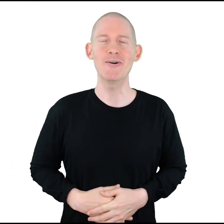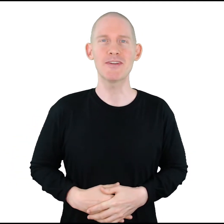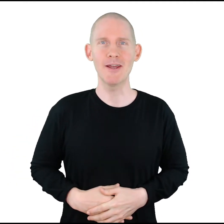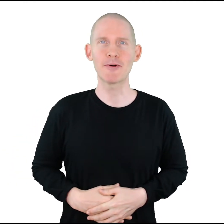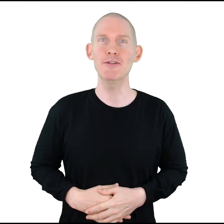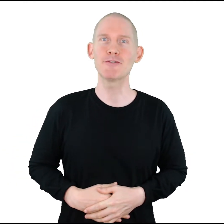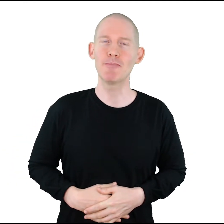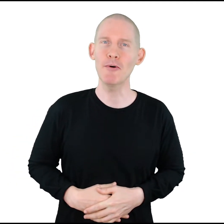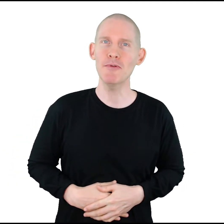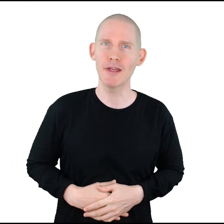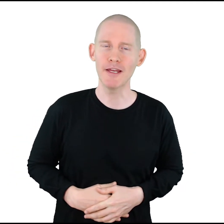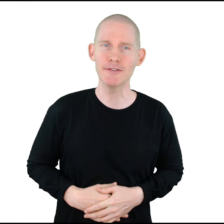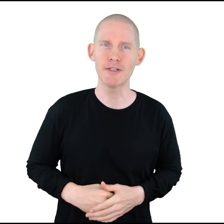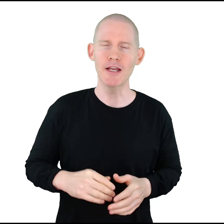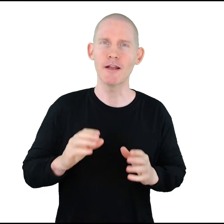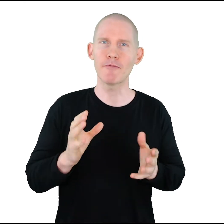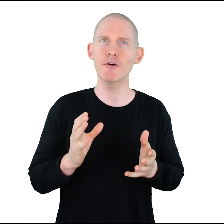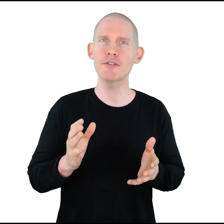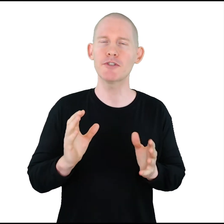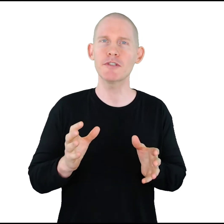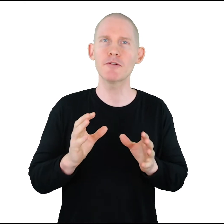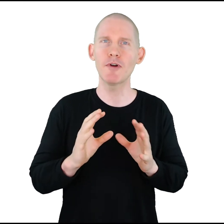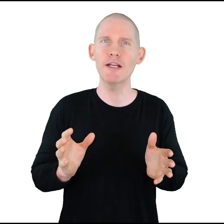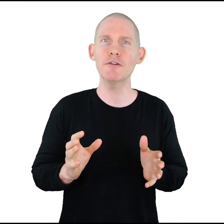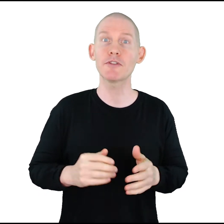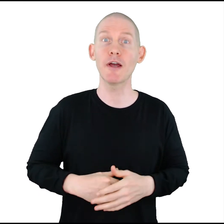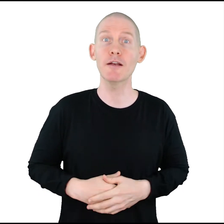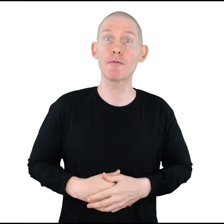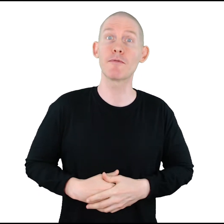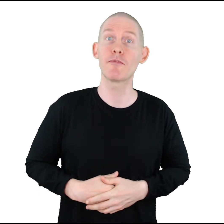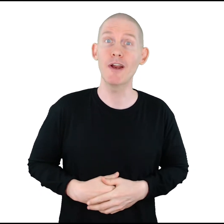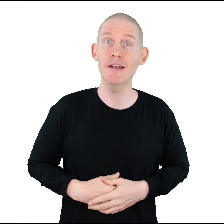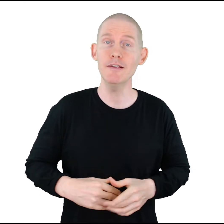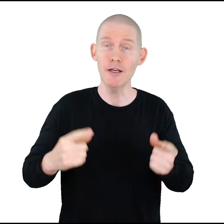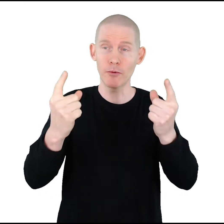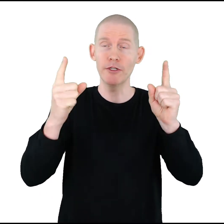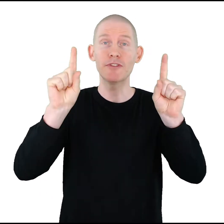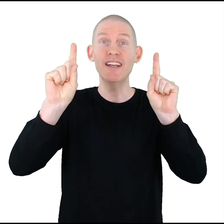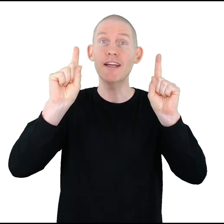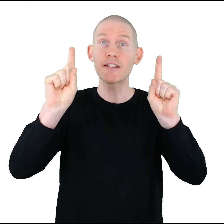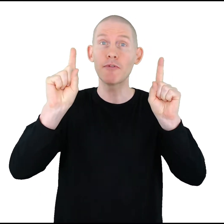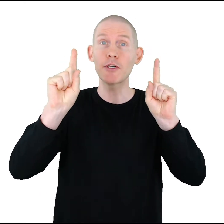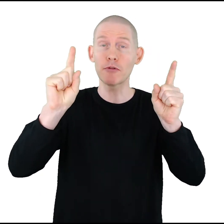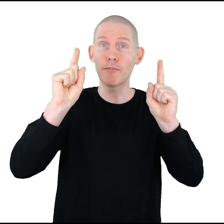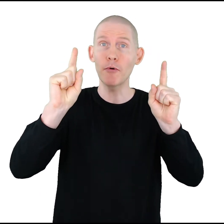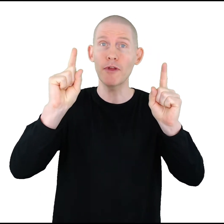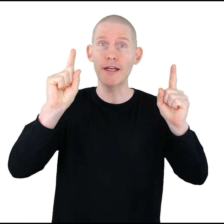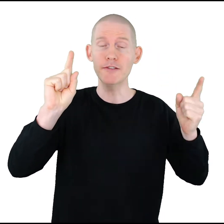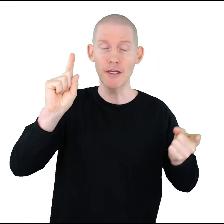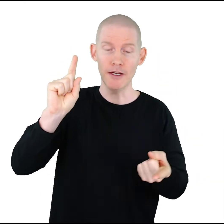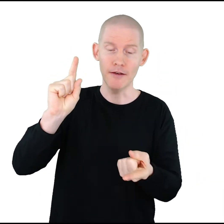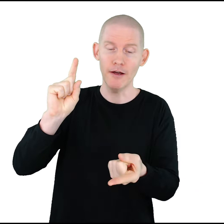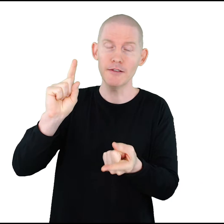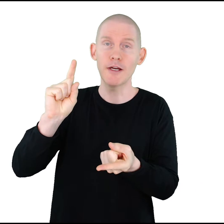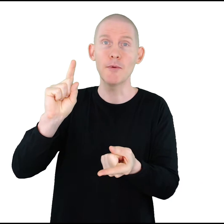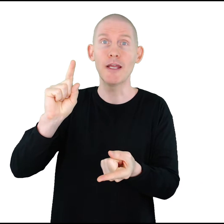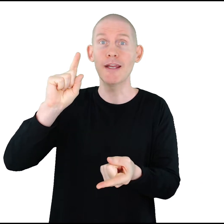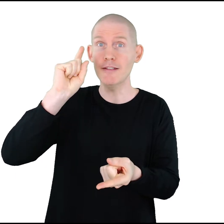Okay, we're going to use both hands. Now, first, just a regular sign for friend. We're going to use index fingers with both hands. Non-dominant hand,